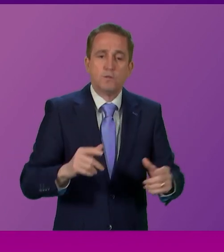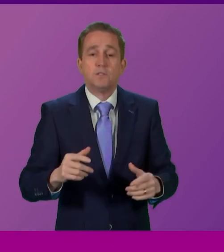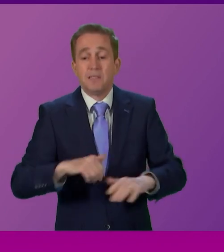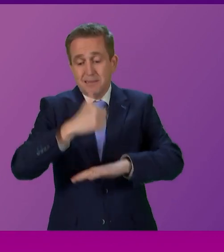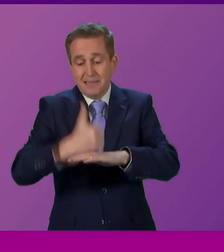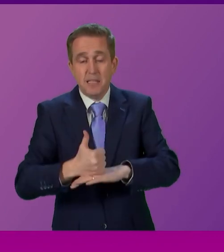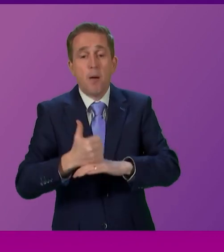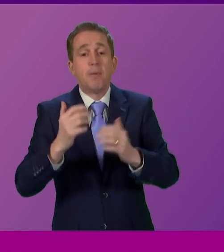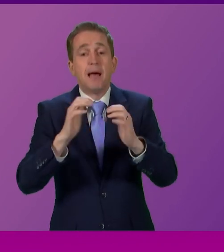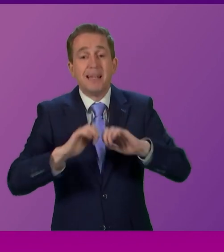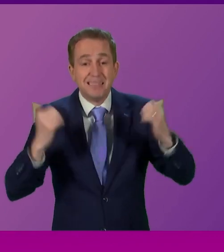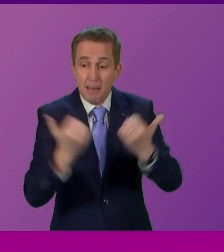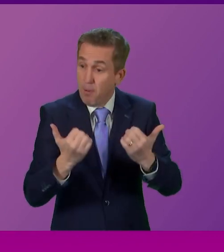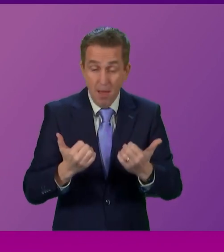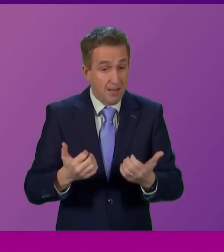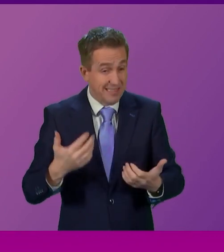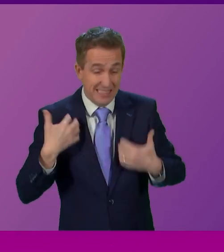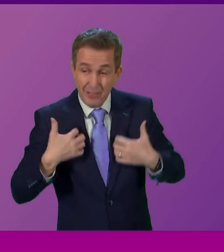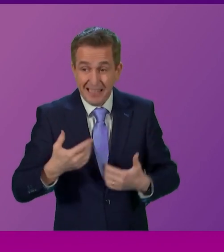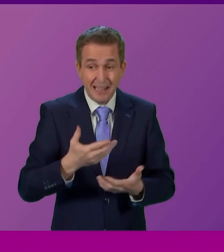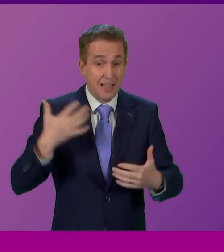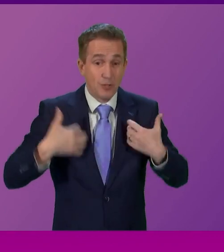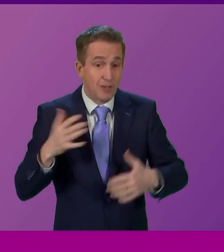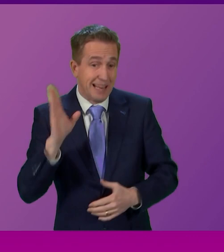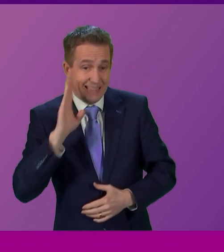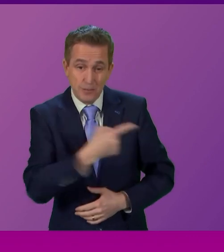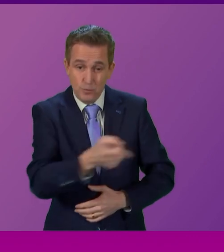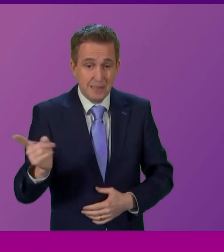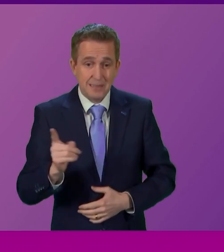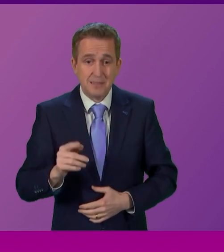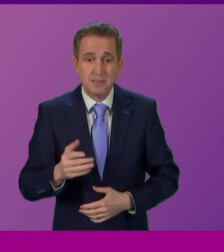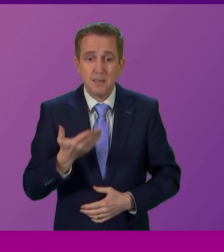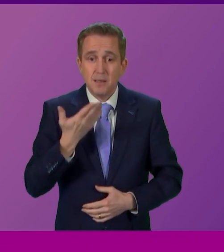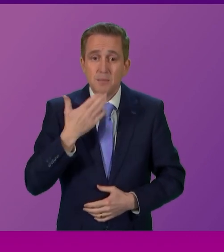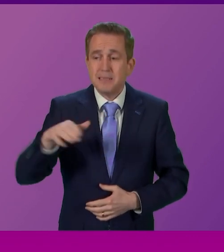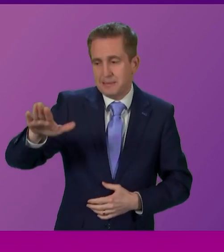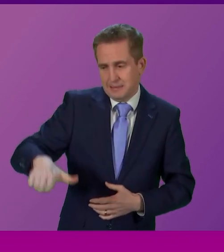the nations and regions. They don't want to hear this! Mr O please resume your seat.